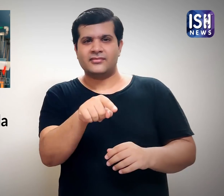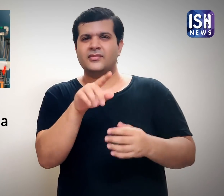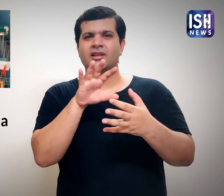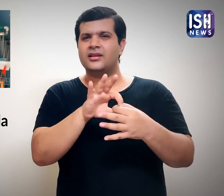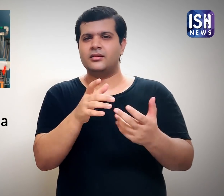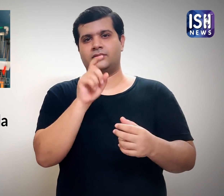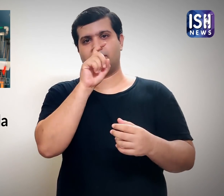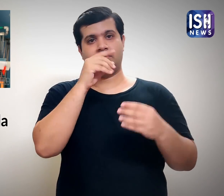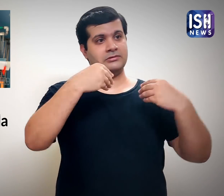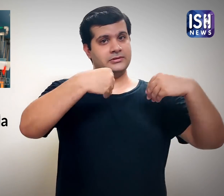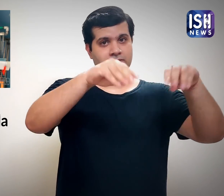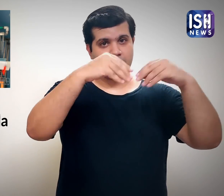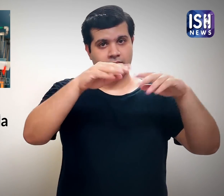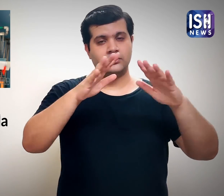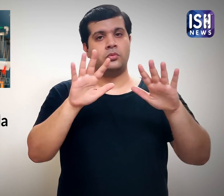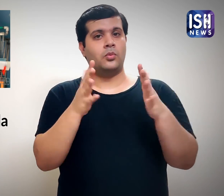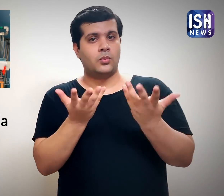in a small poultry farm.